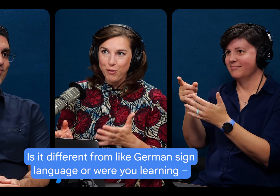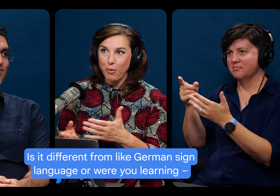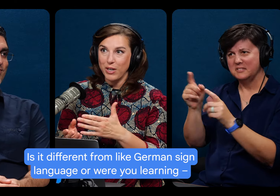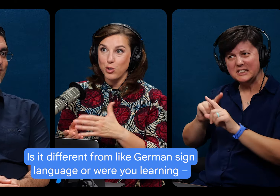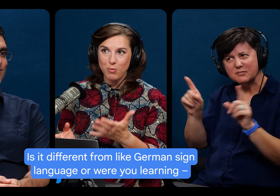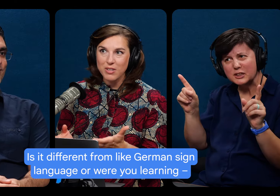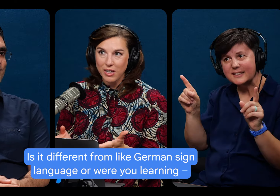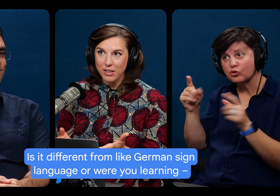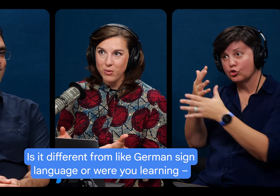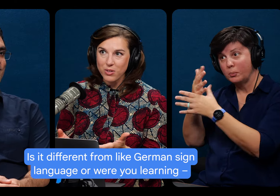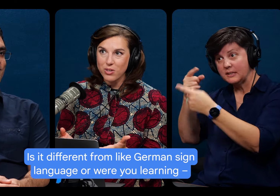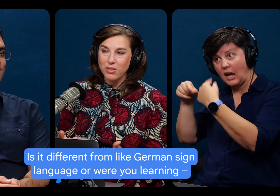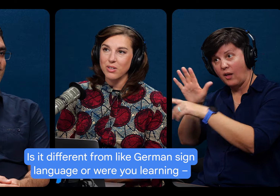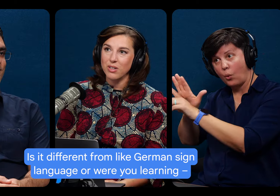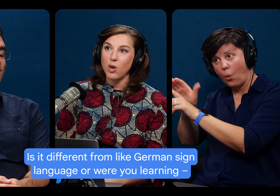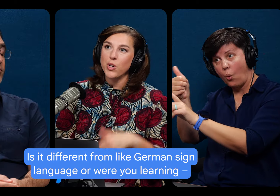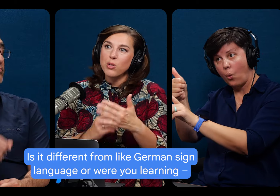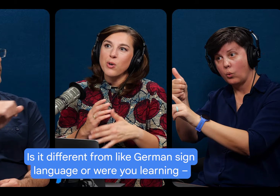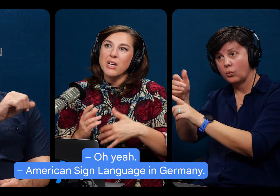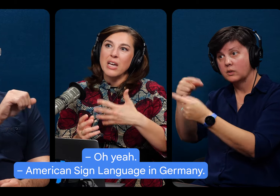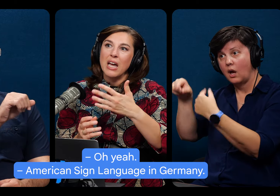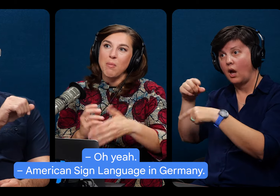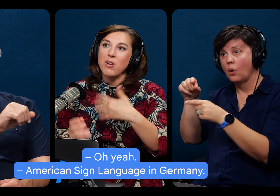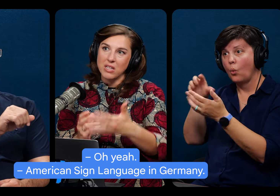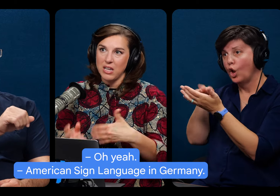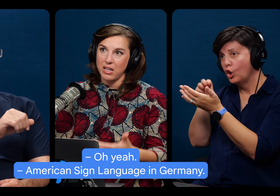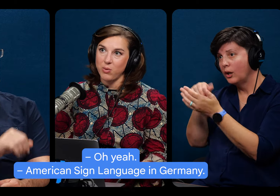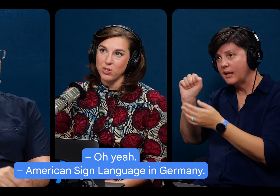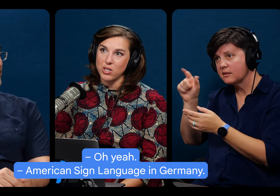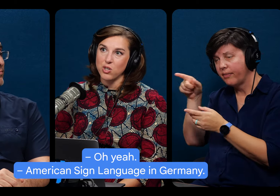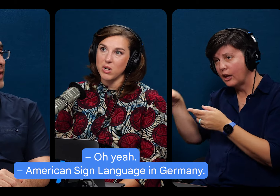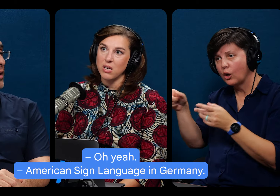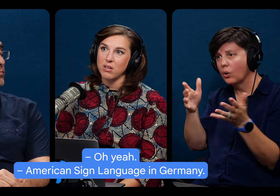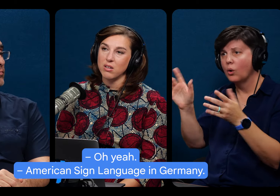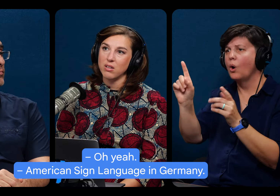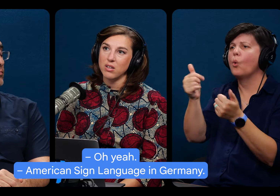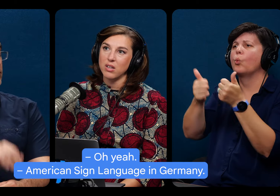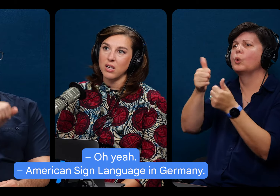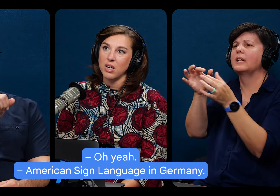different from, like, German Sign Language? Or were you learning American Sign Language in Germany?